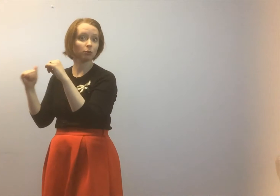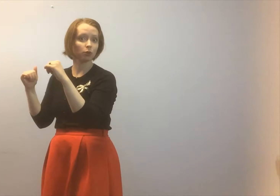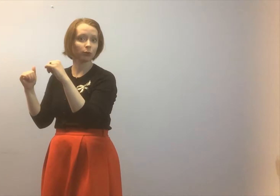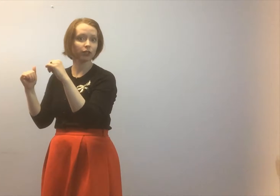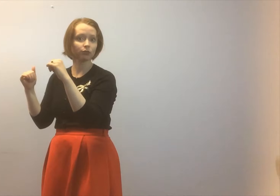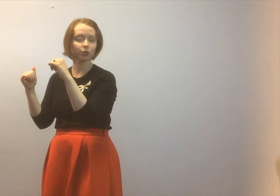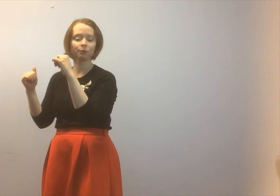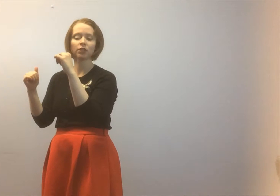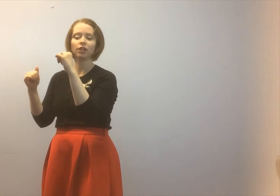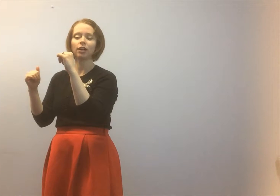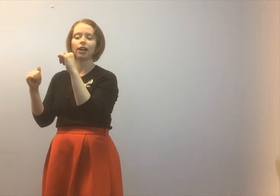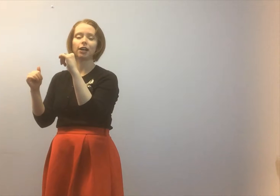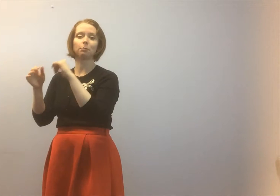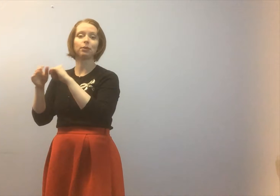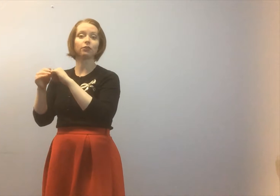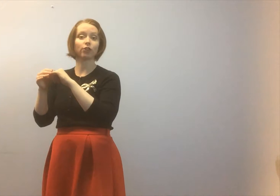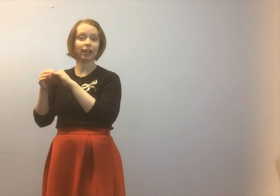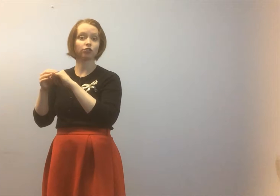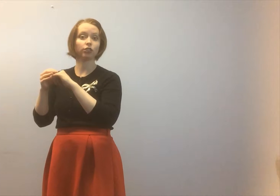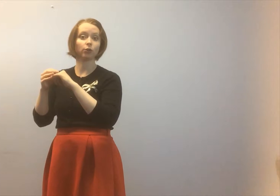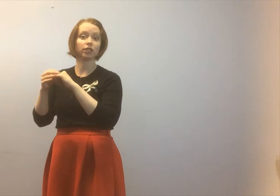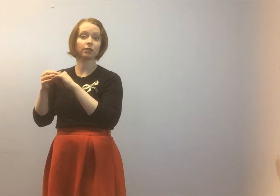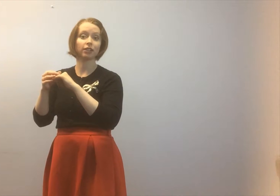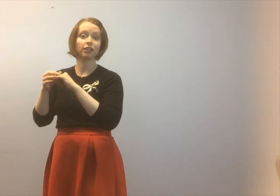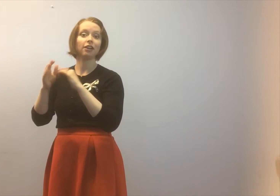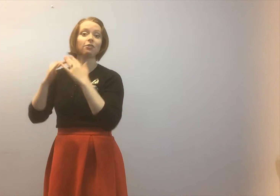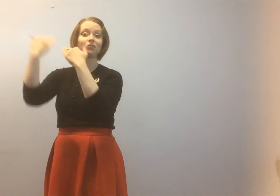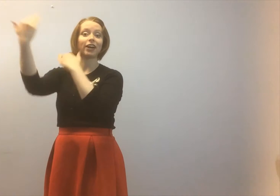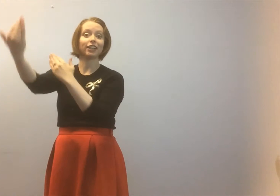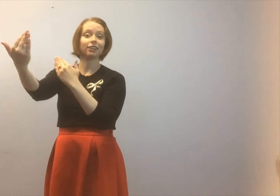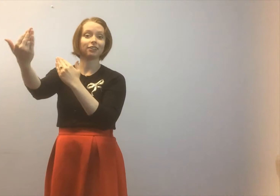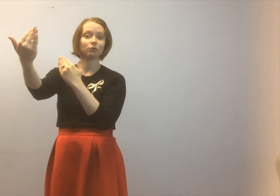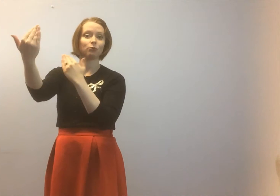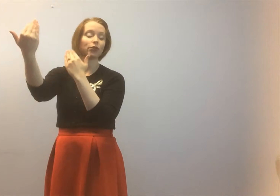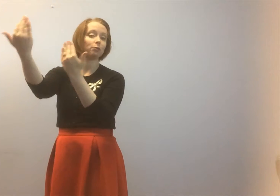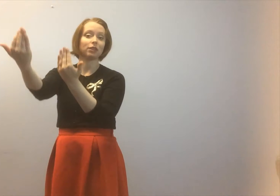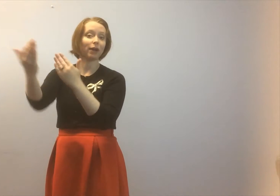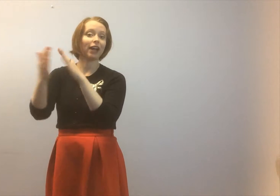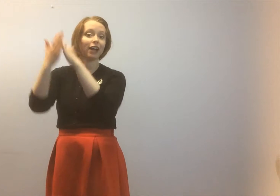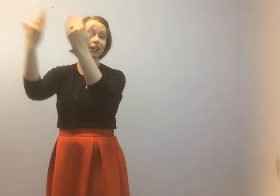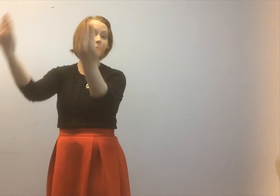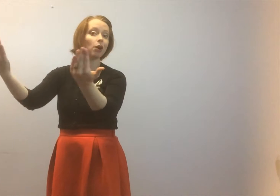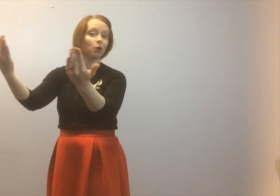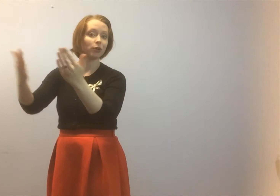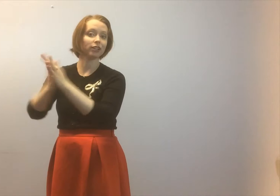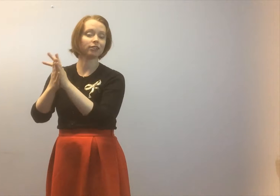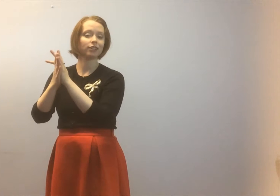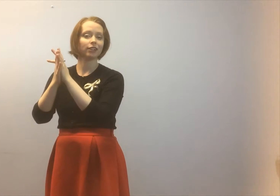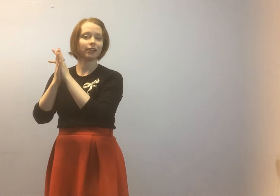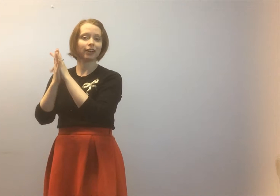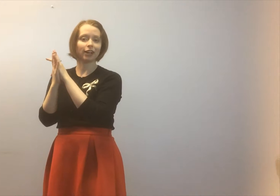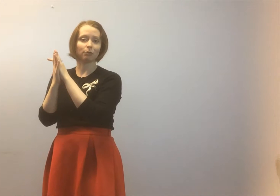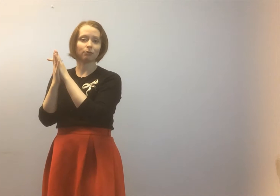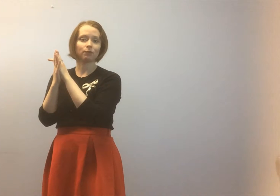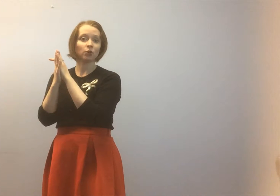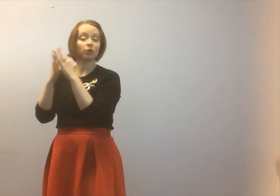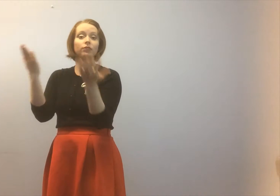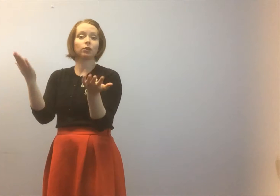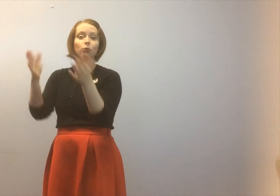bit more wiggle room but if you're actually going to be fighting whether it be the bag an opponent or even a